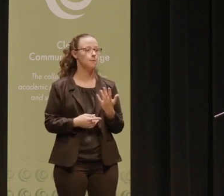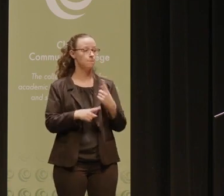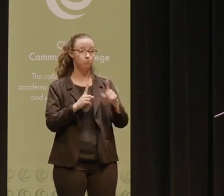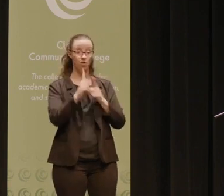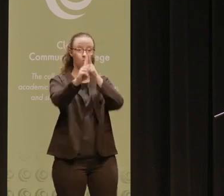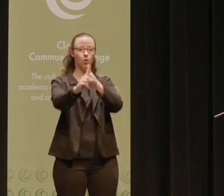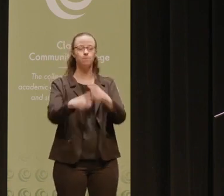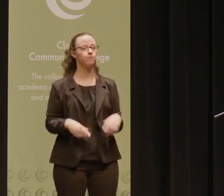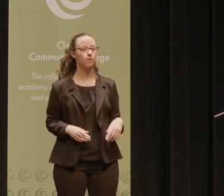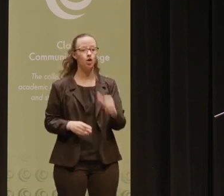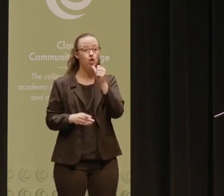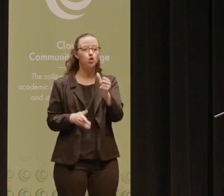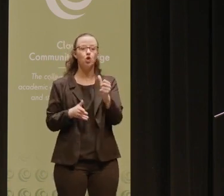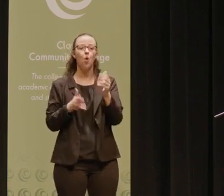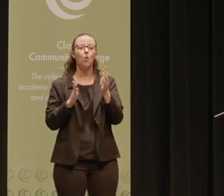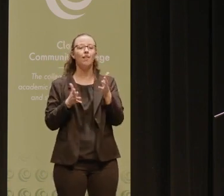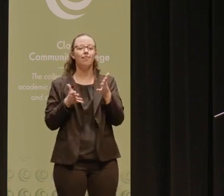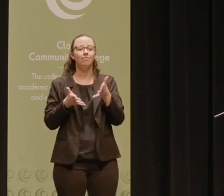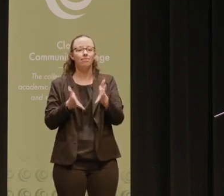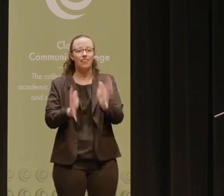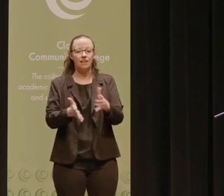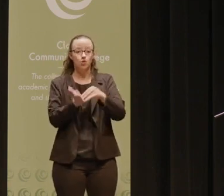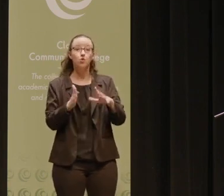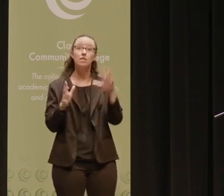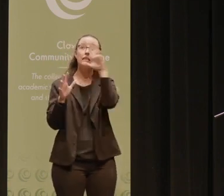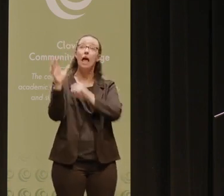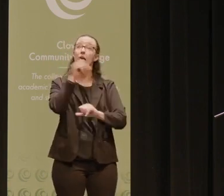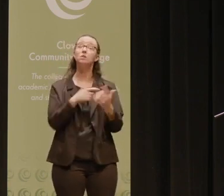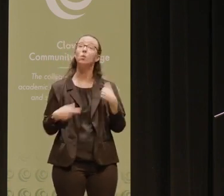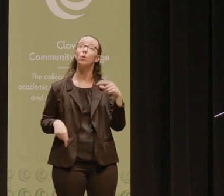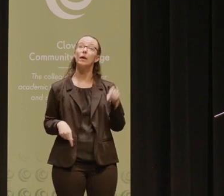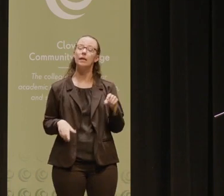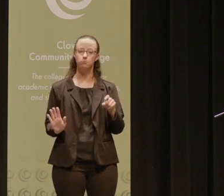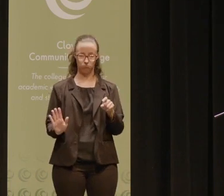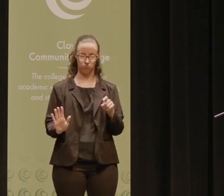is to not leave students guessing and wondering what would they need to do to be successful.